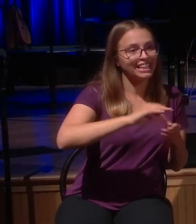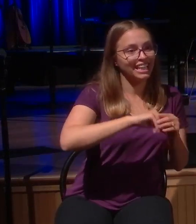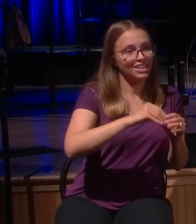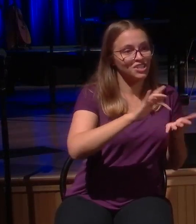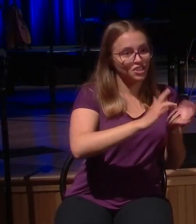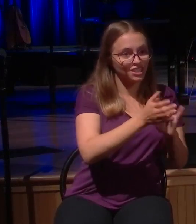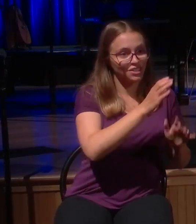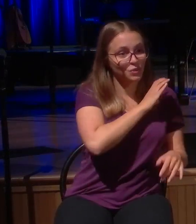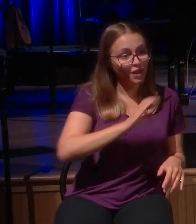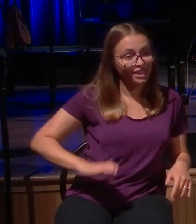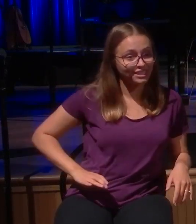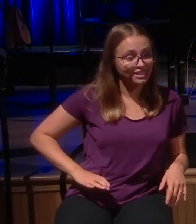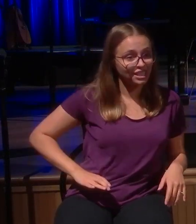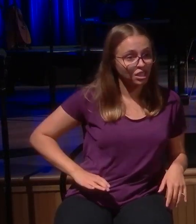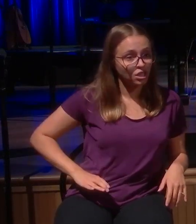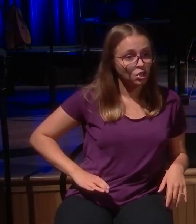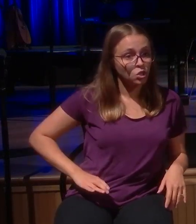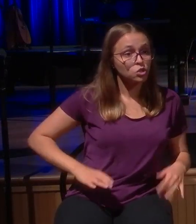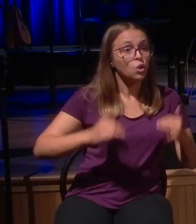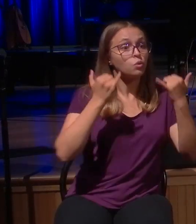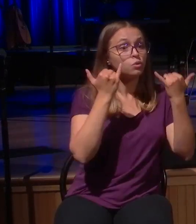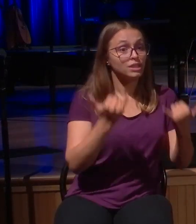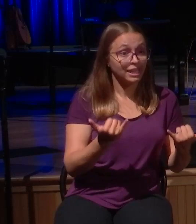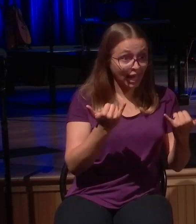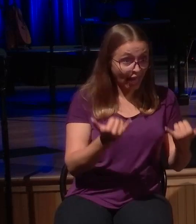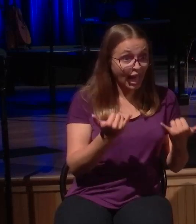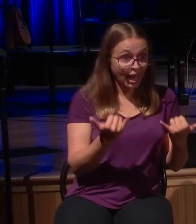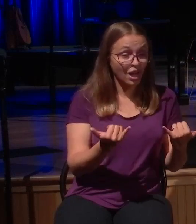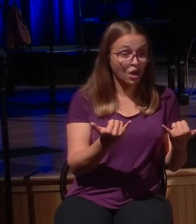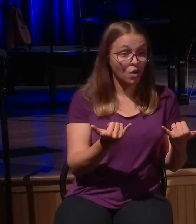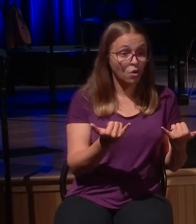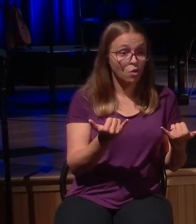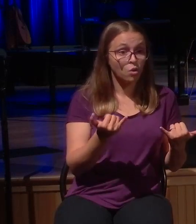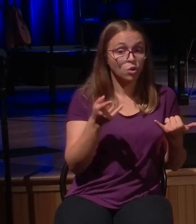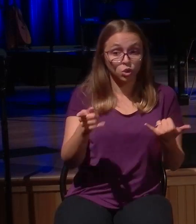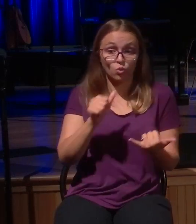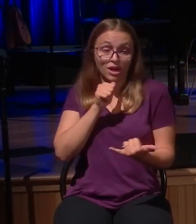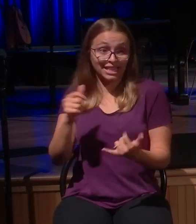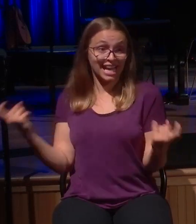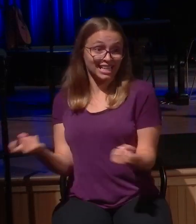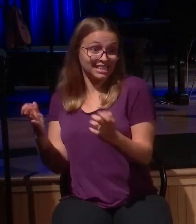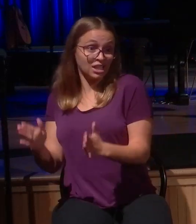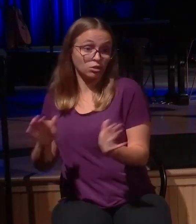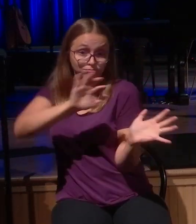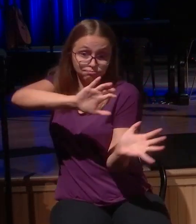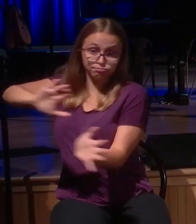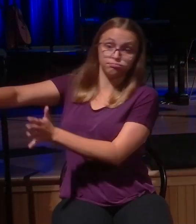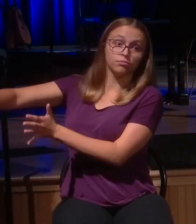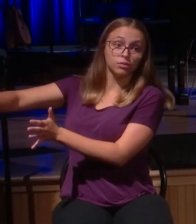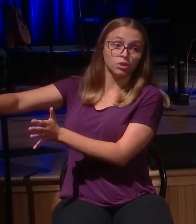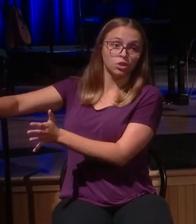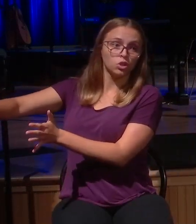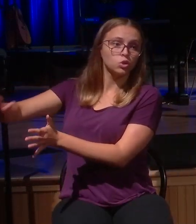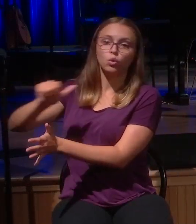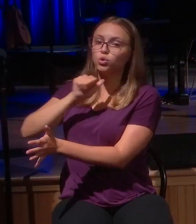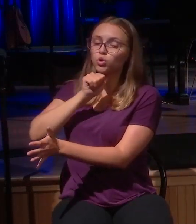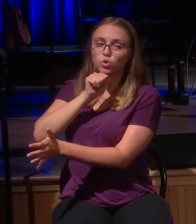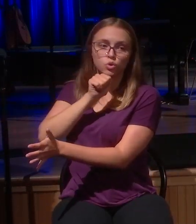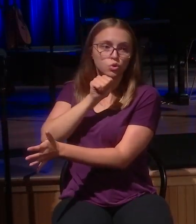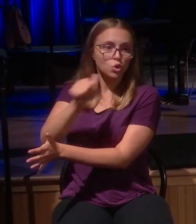don't be so grumpy. Remember what it was like to be lost. so therefore, when your family members, when the culture, when